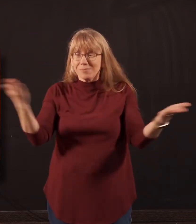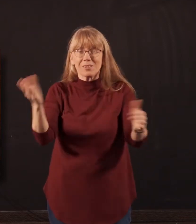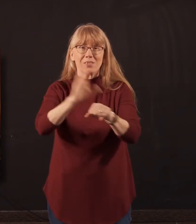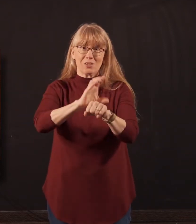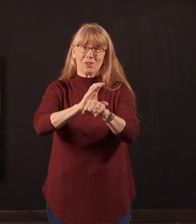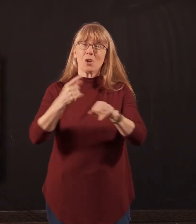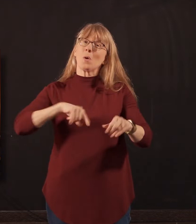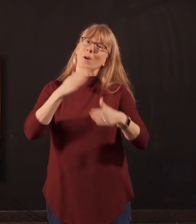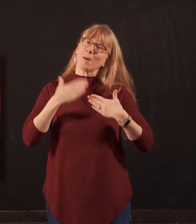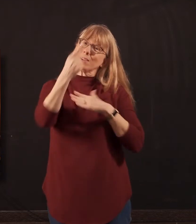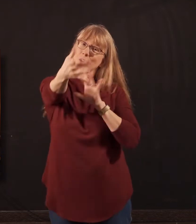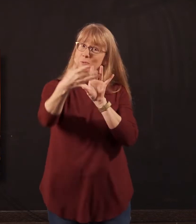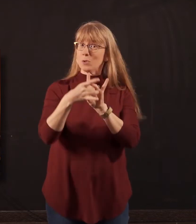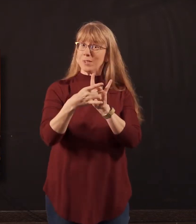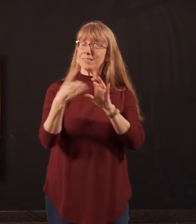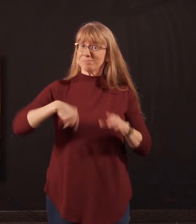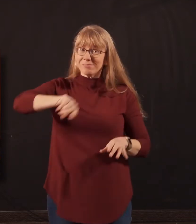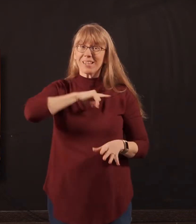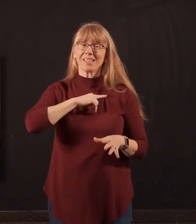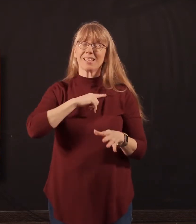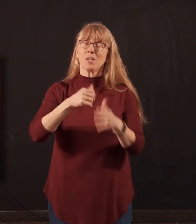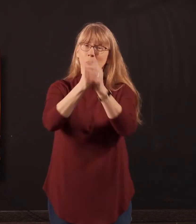glad that you have joined us as we worship today.